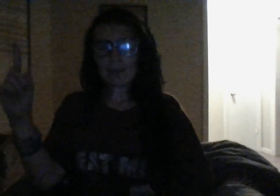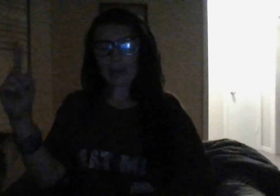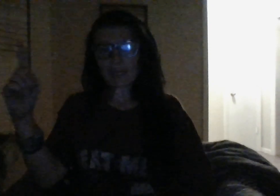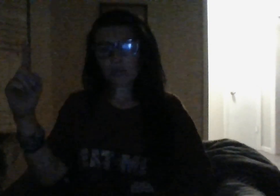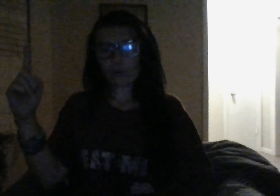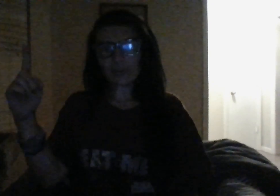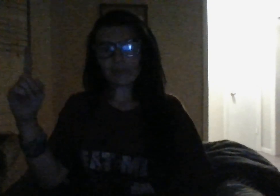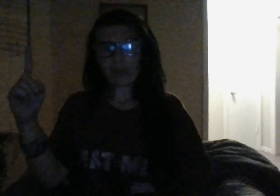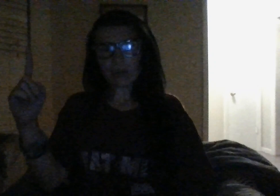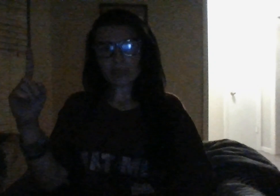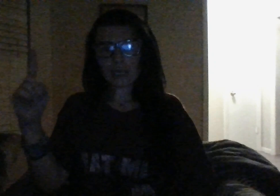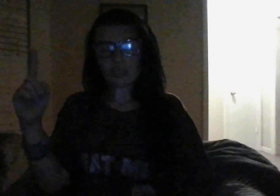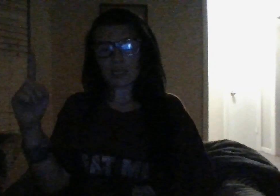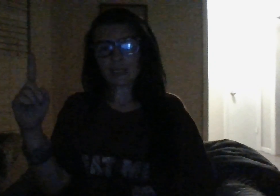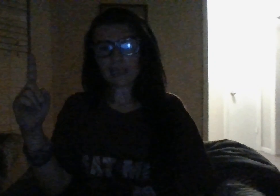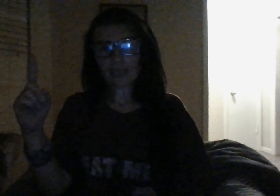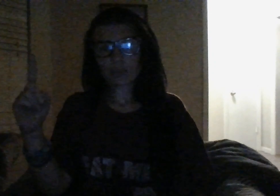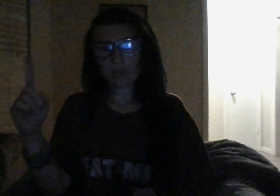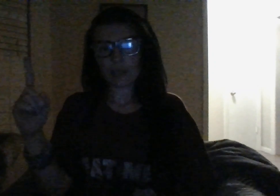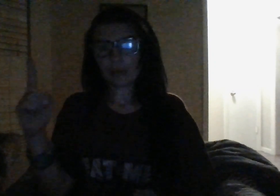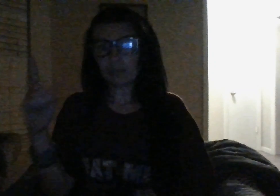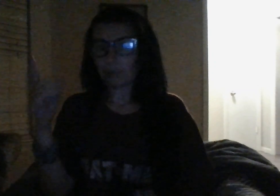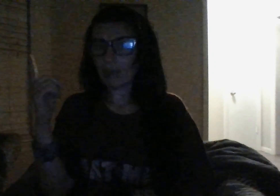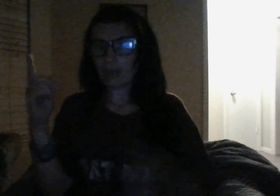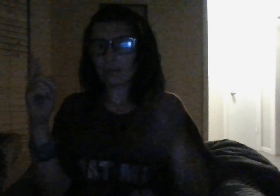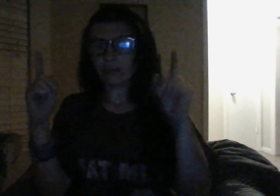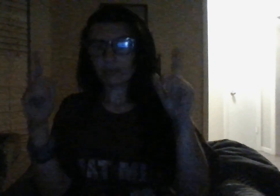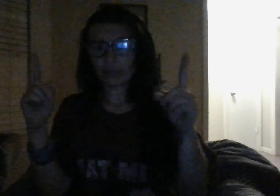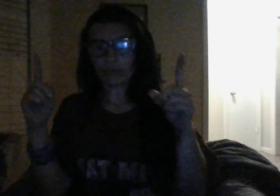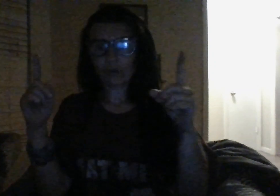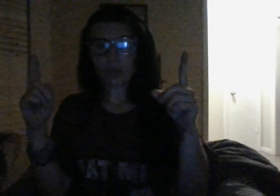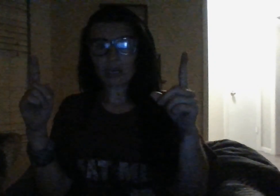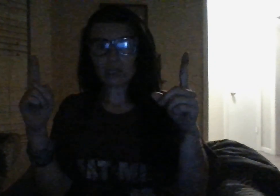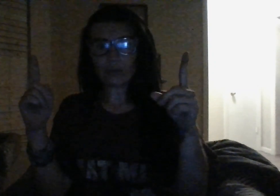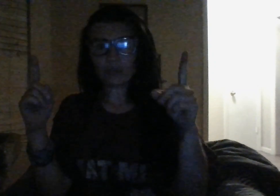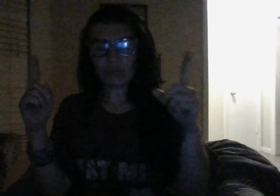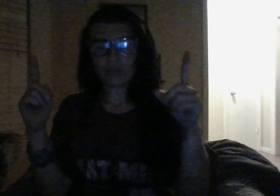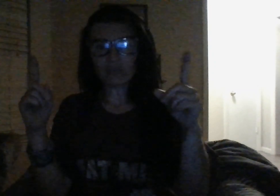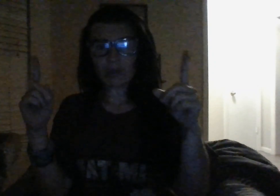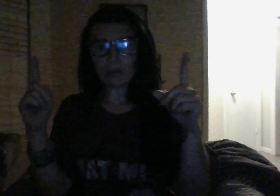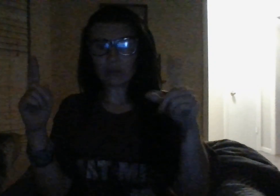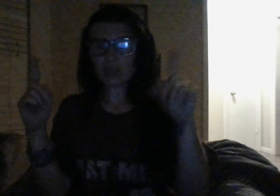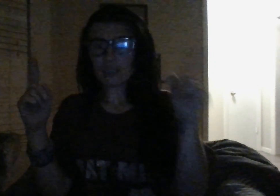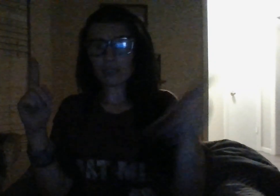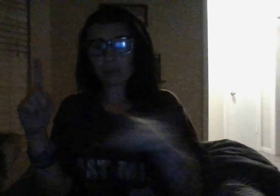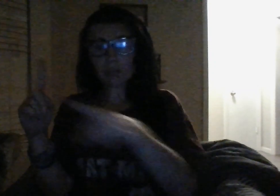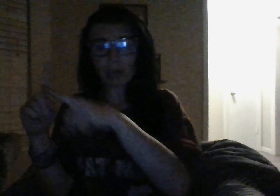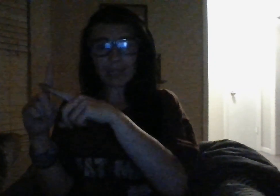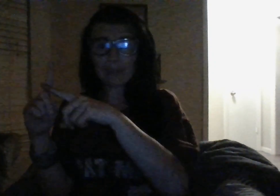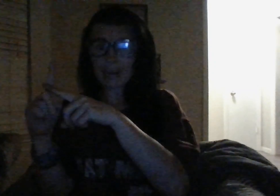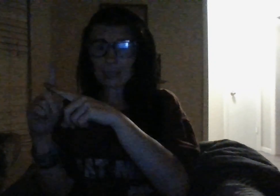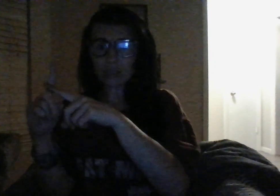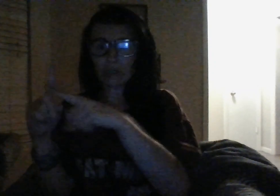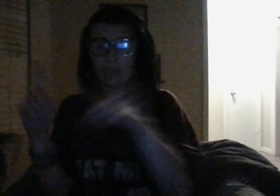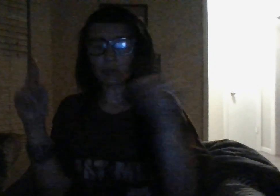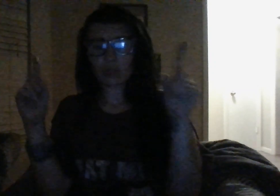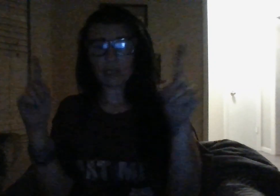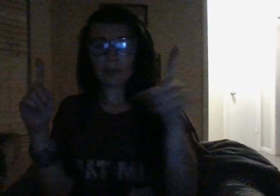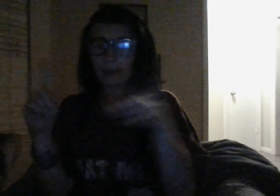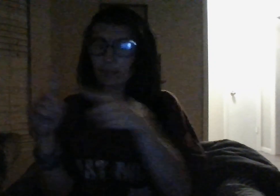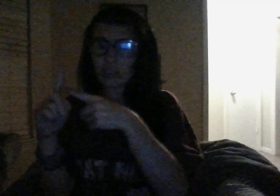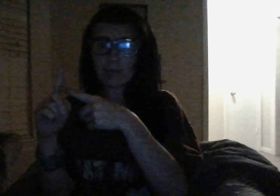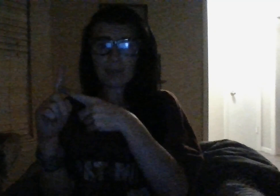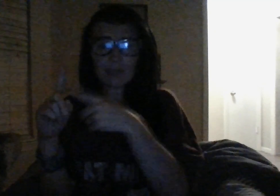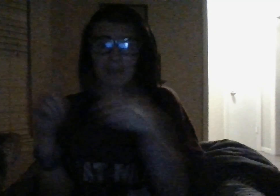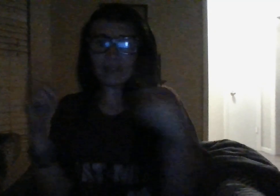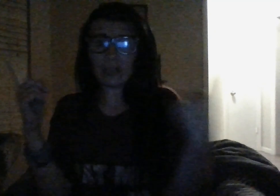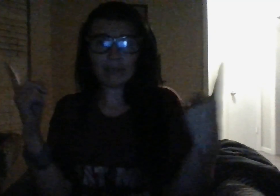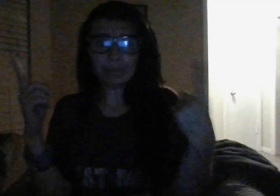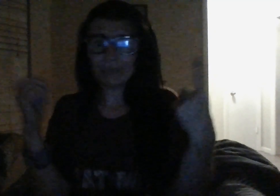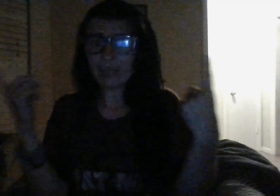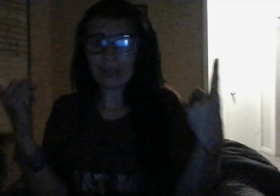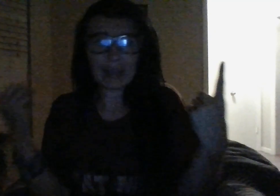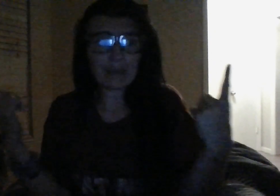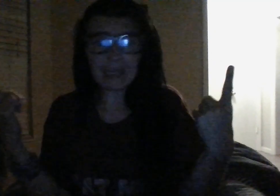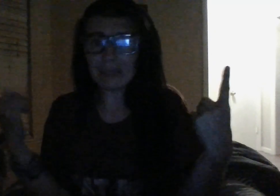be a masculine fire sign you had sex with but for a lot of you fem energies it was probably masculine energy but for some it could be fem i mean